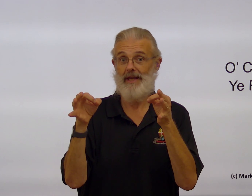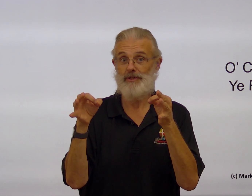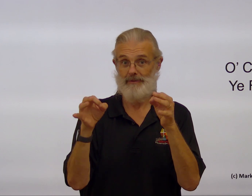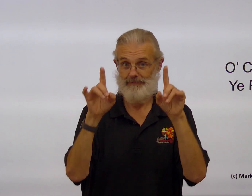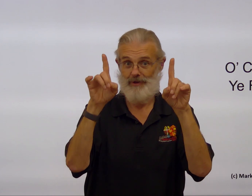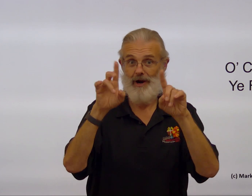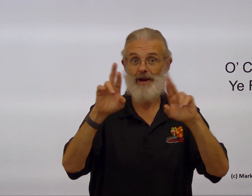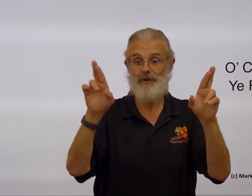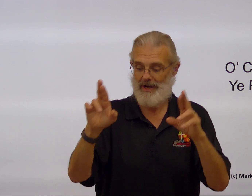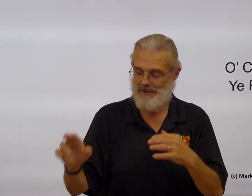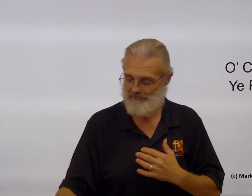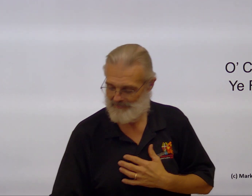Alright, ready?